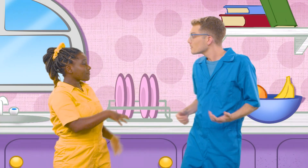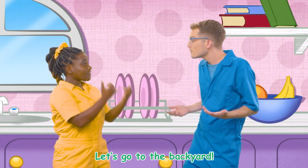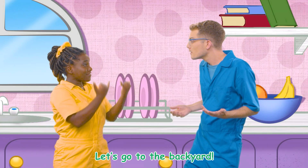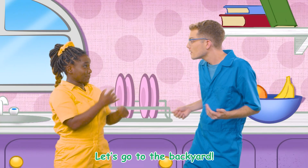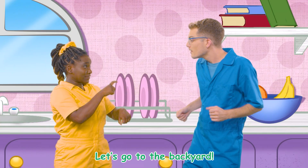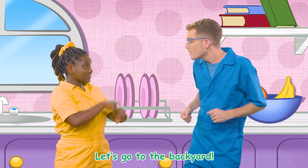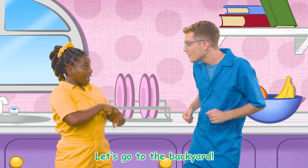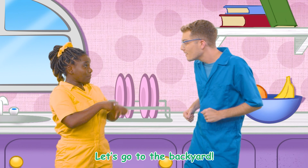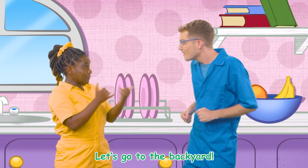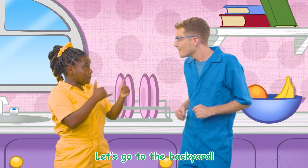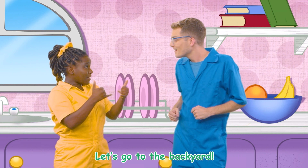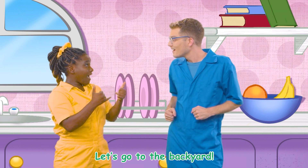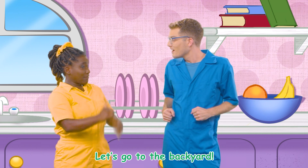Let's go play in the backyard